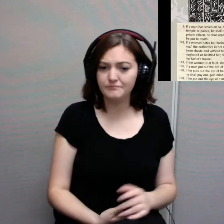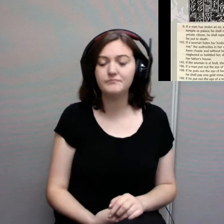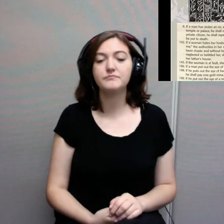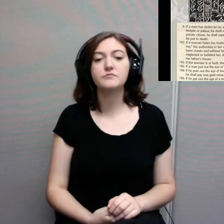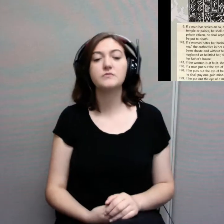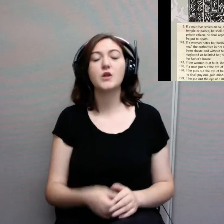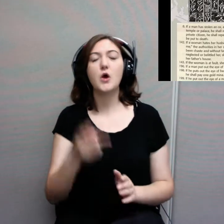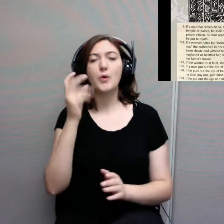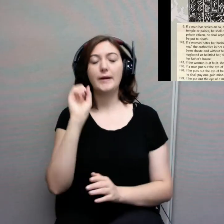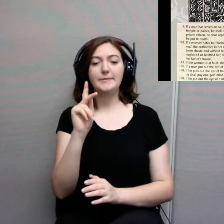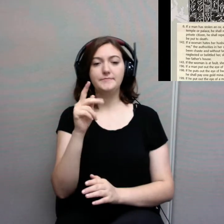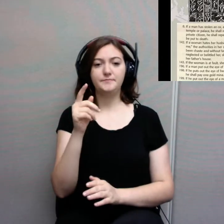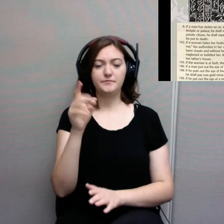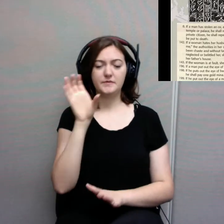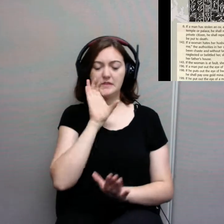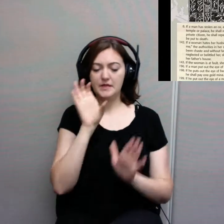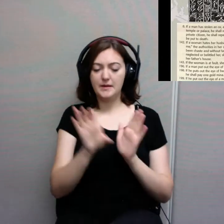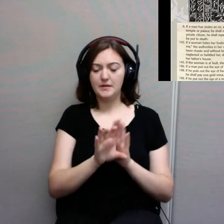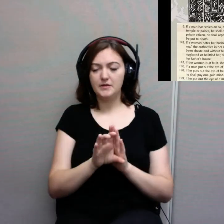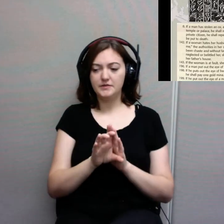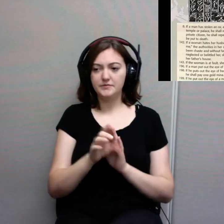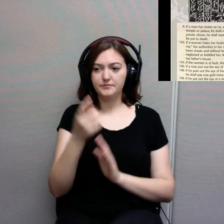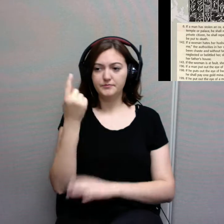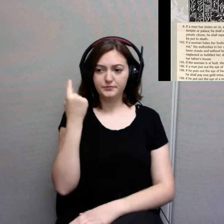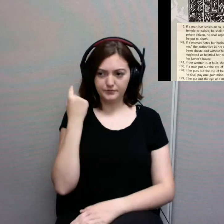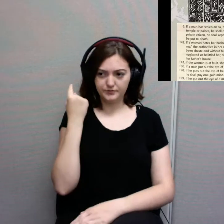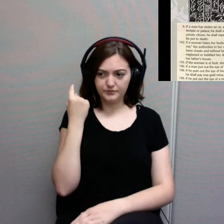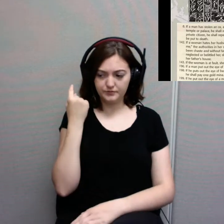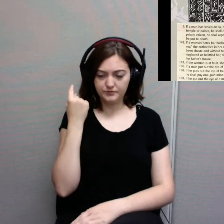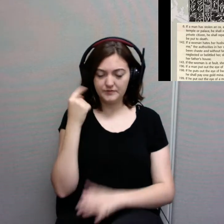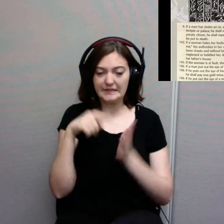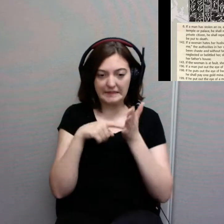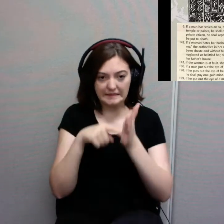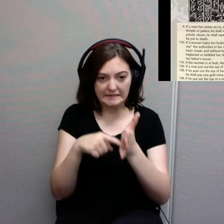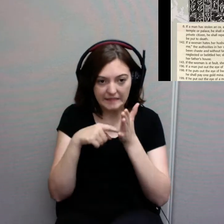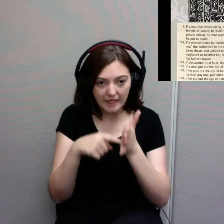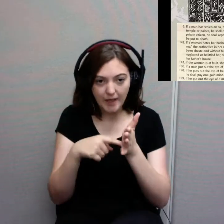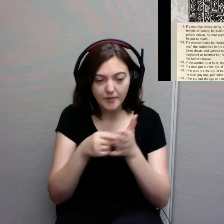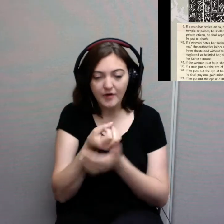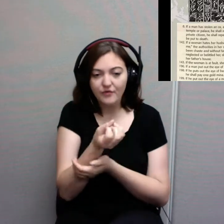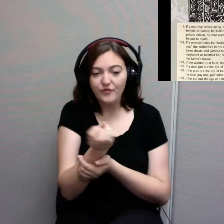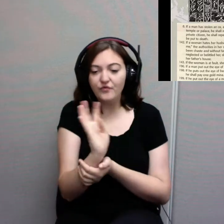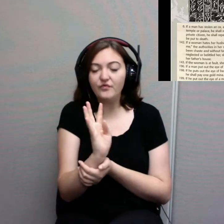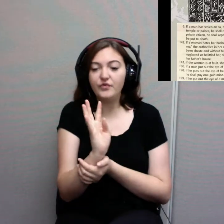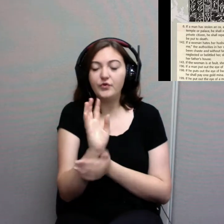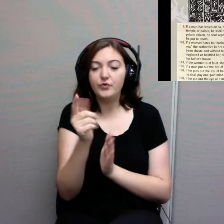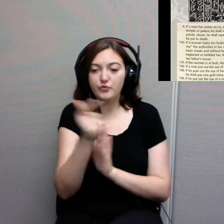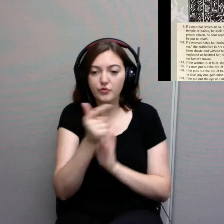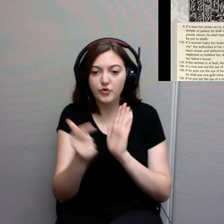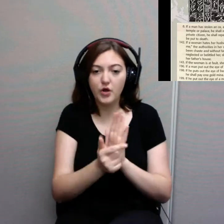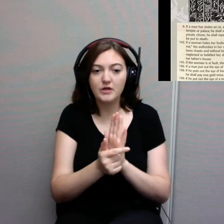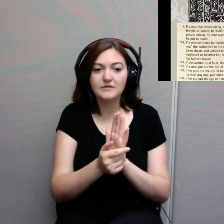an example of some of these Hammurabi's law. And I want you to look at 196. 196